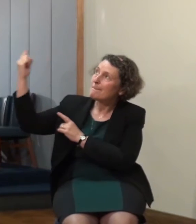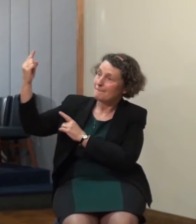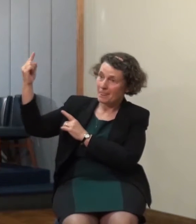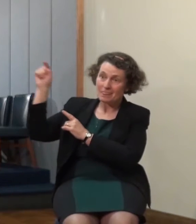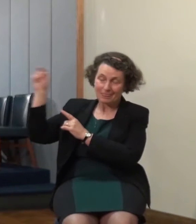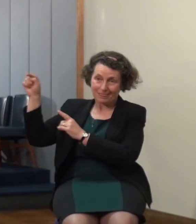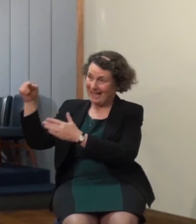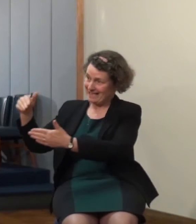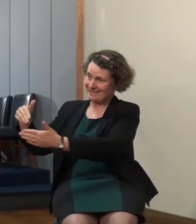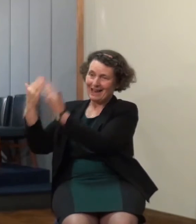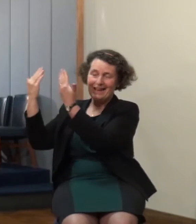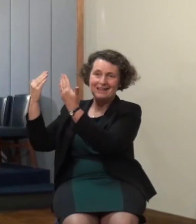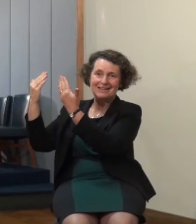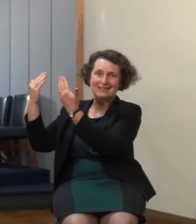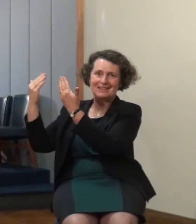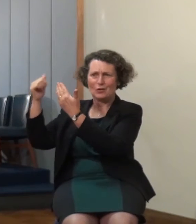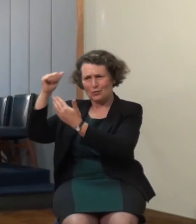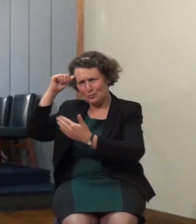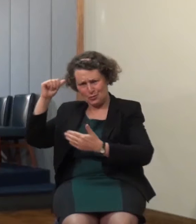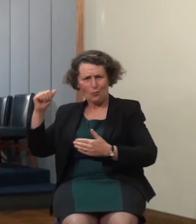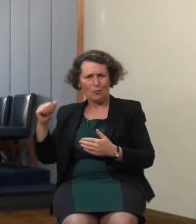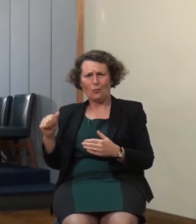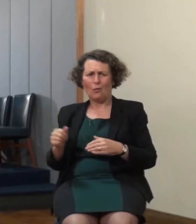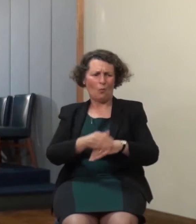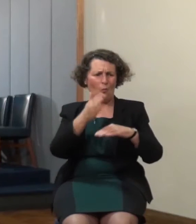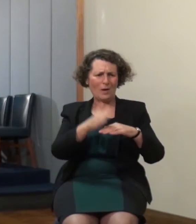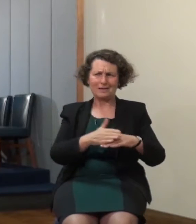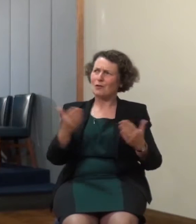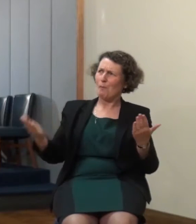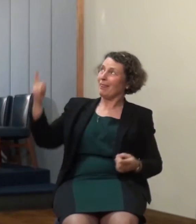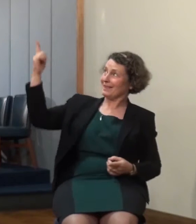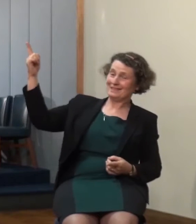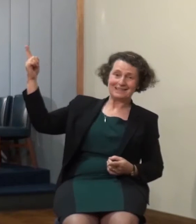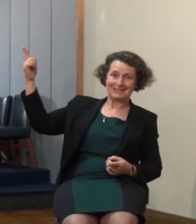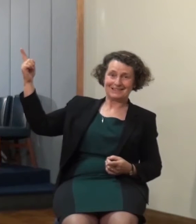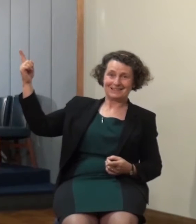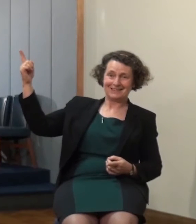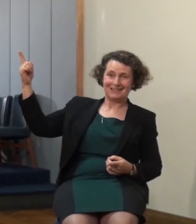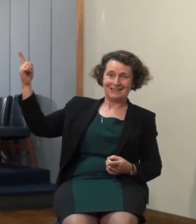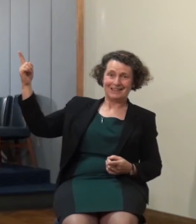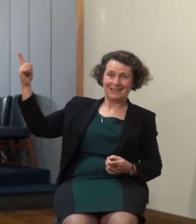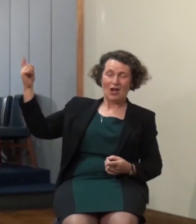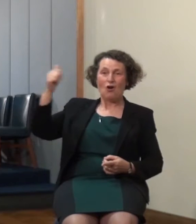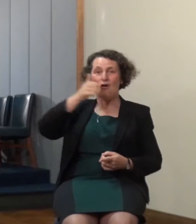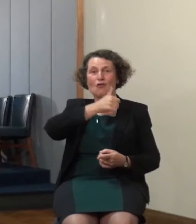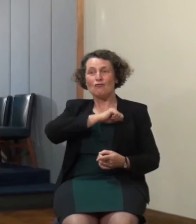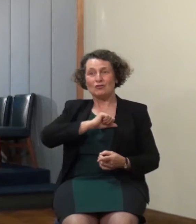greater festivity than every festivity put together in the entire history of this rain and passing